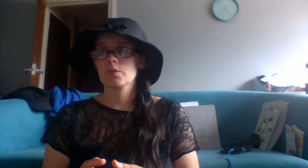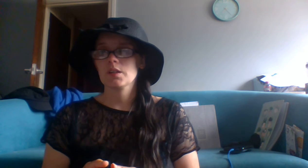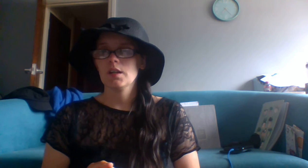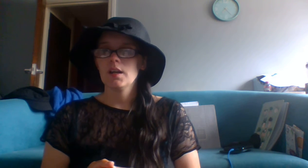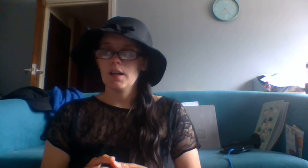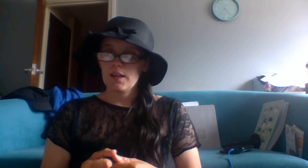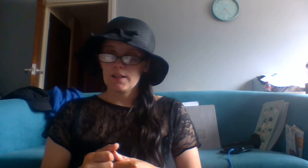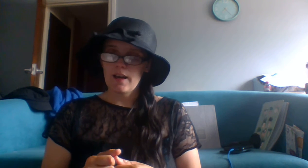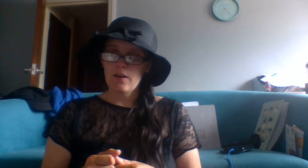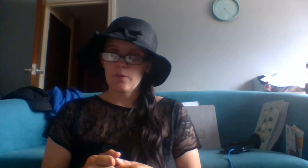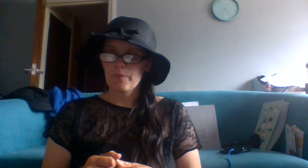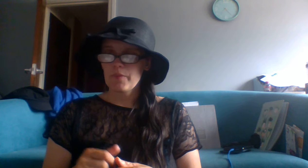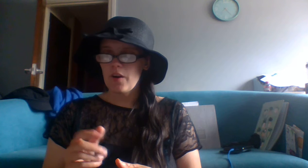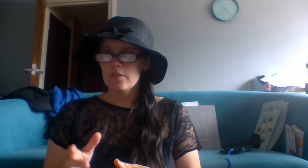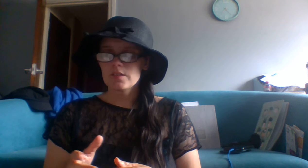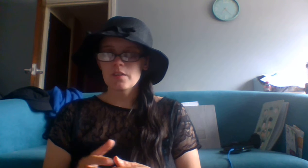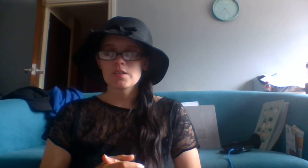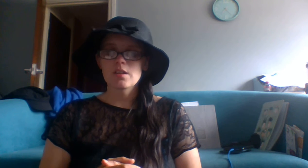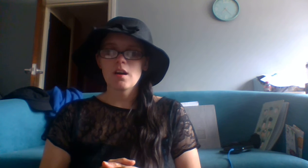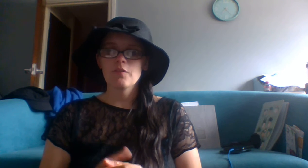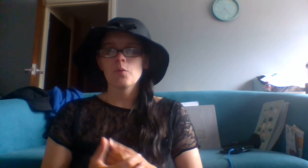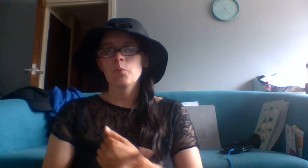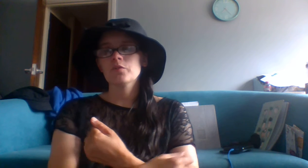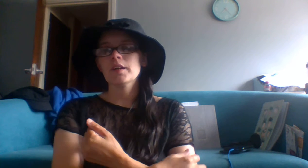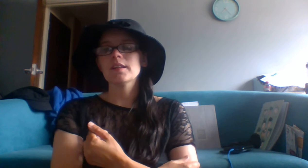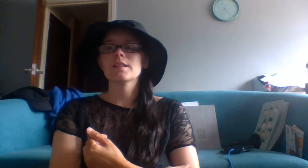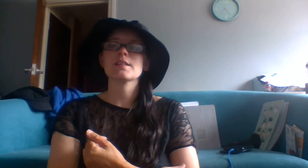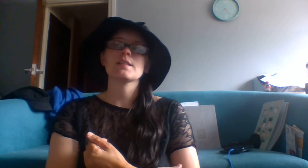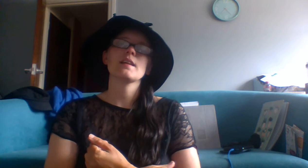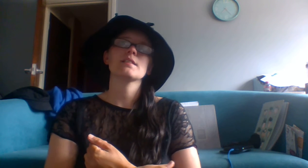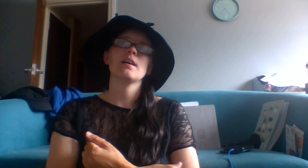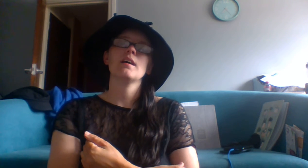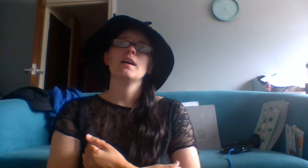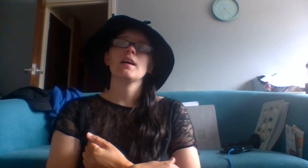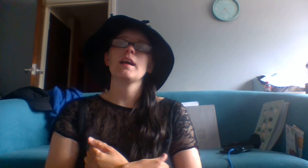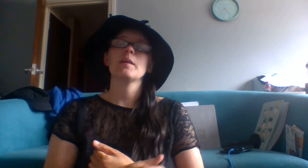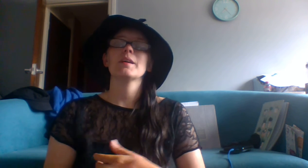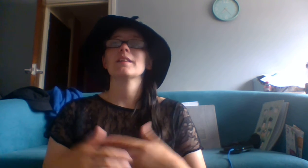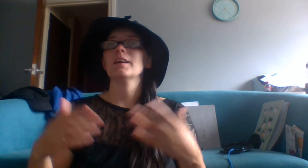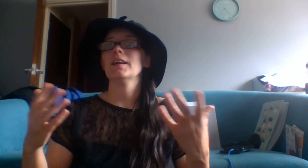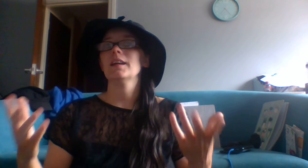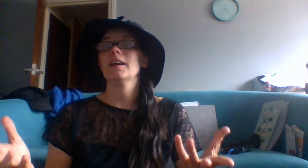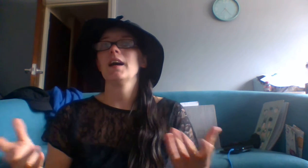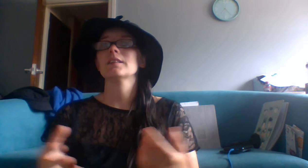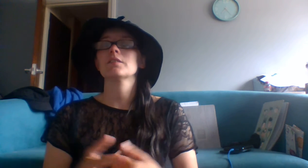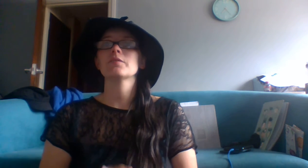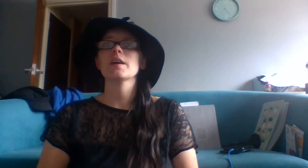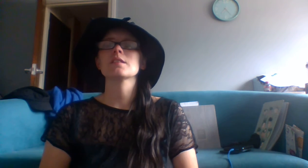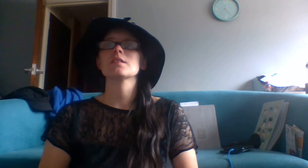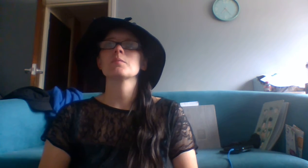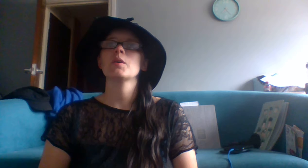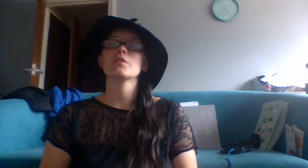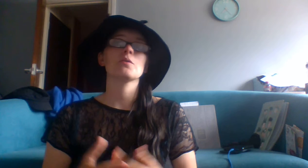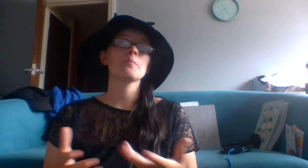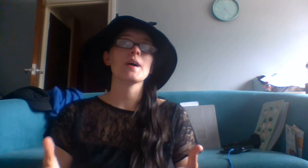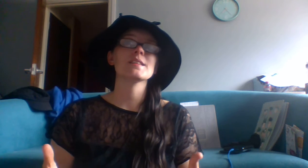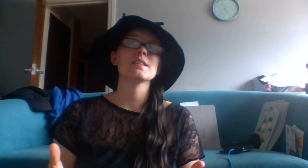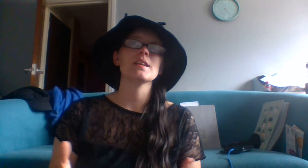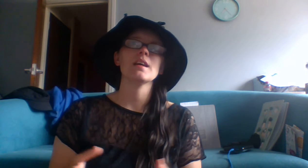Now the hotel staff would read this letter claiming that he had confessed to the murder of Bessie.